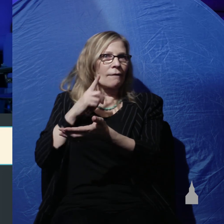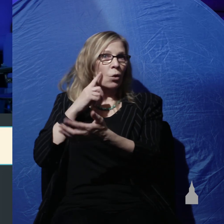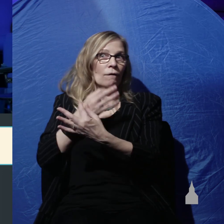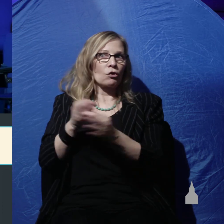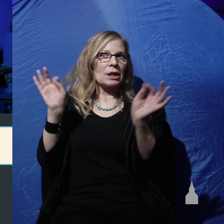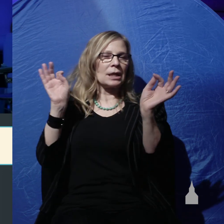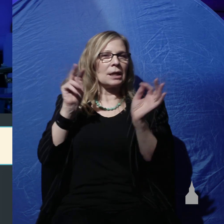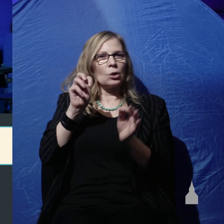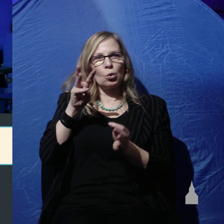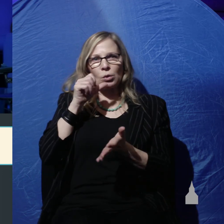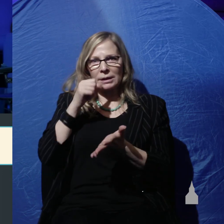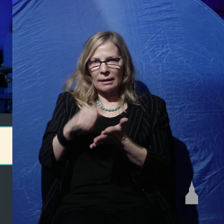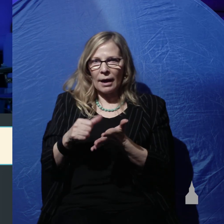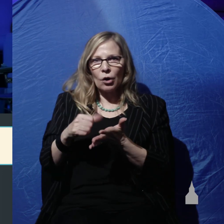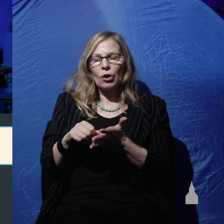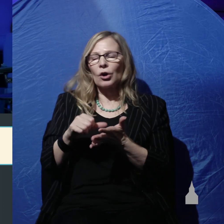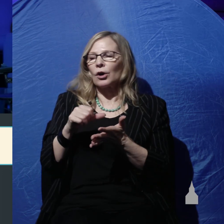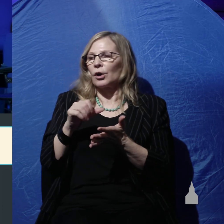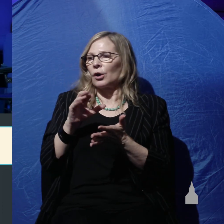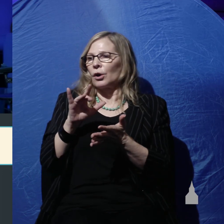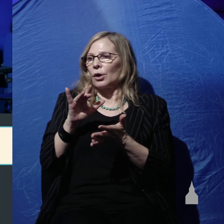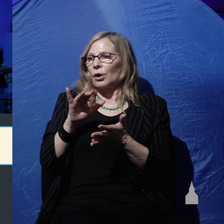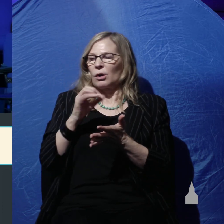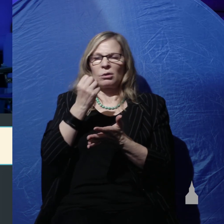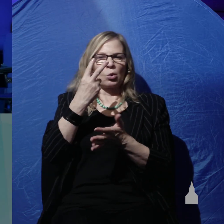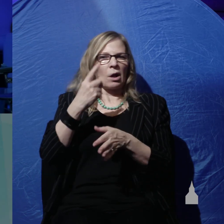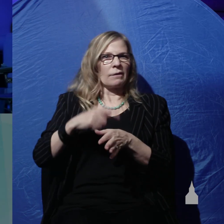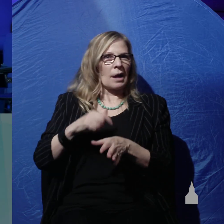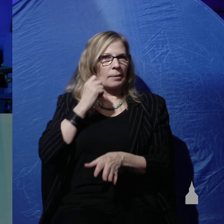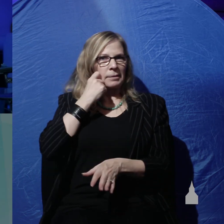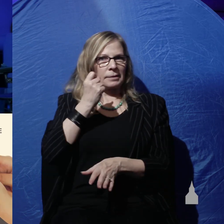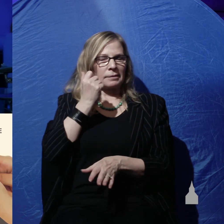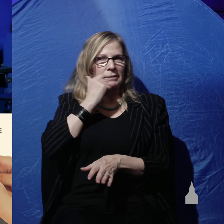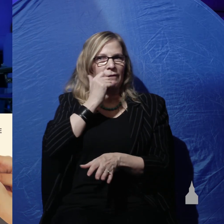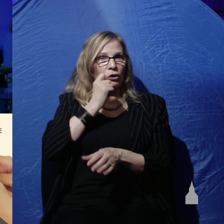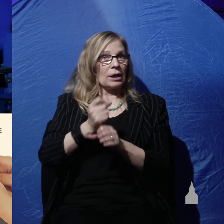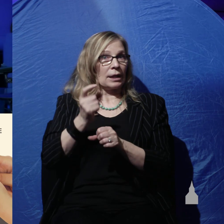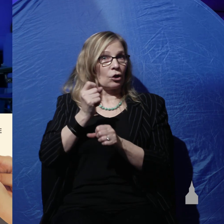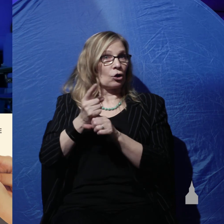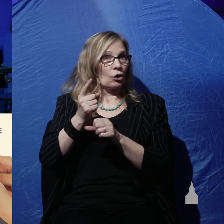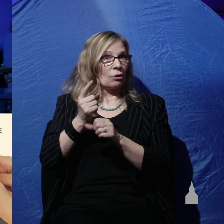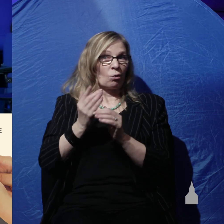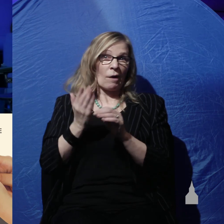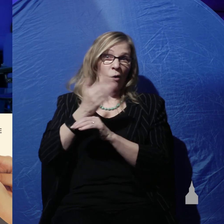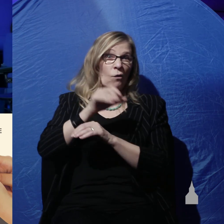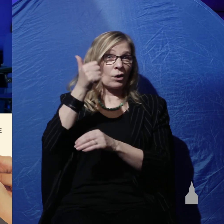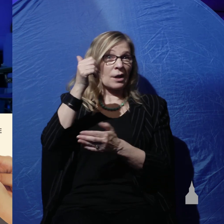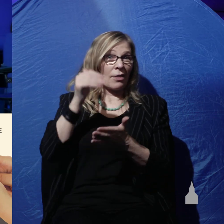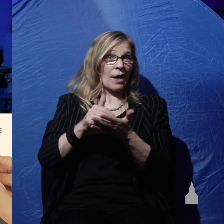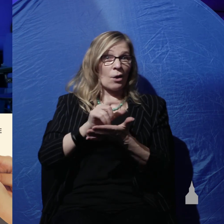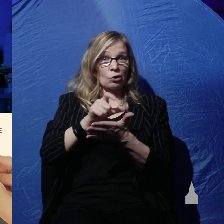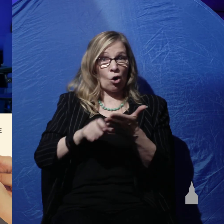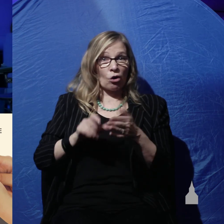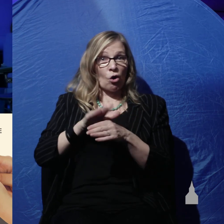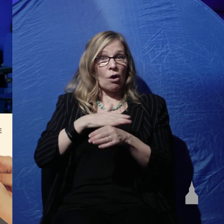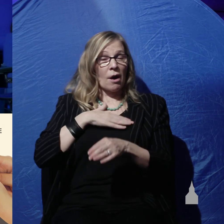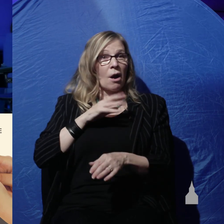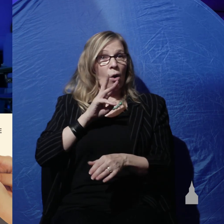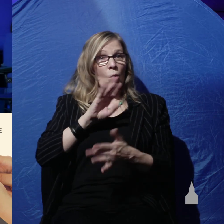newsletter which comes 12 times a year and we have over 10,000 articles on our website adding more all the